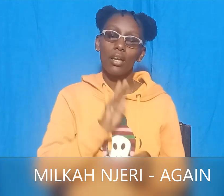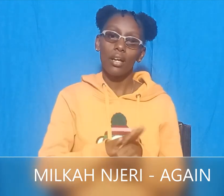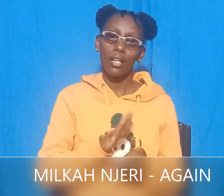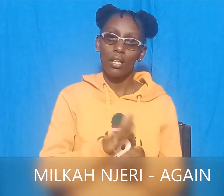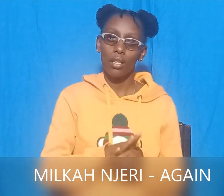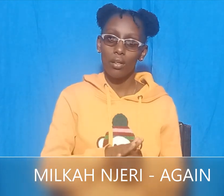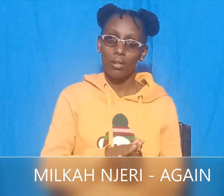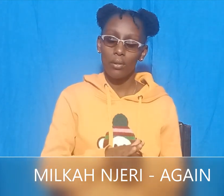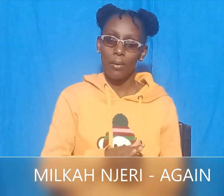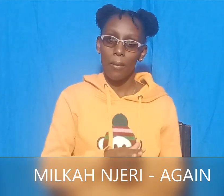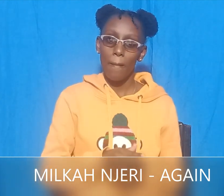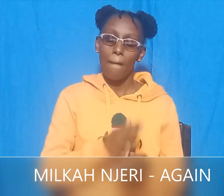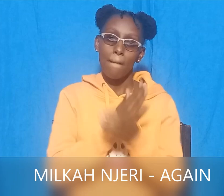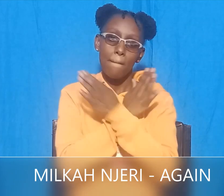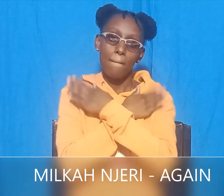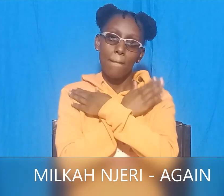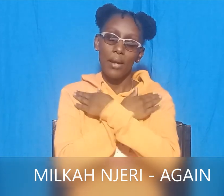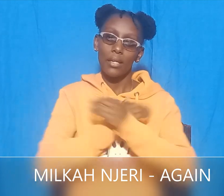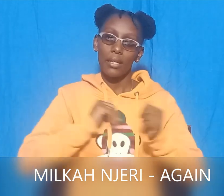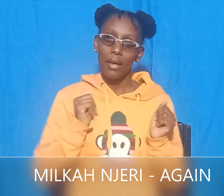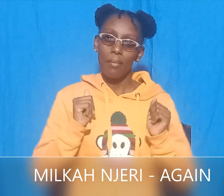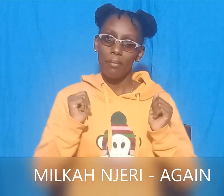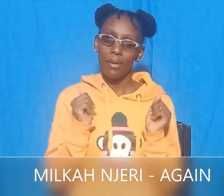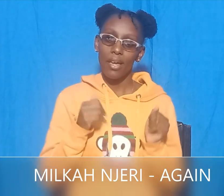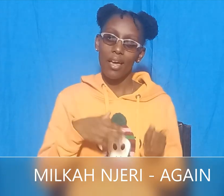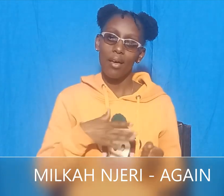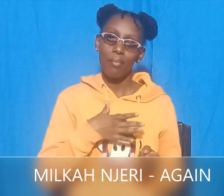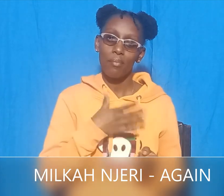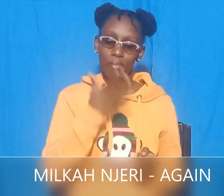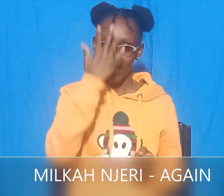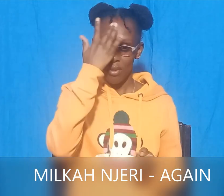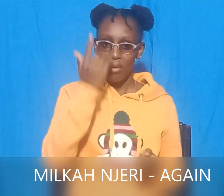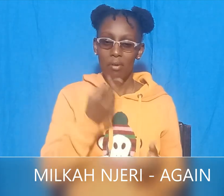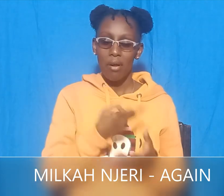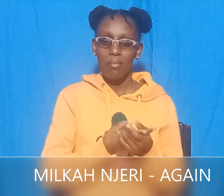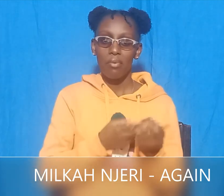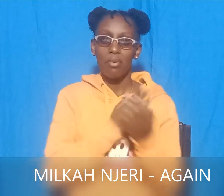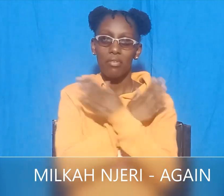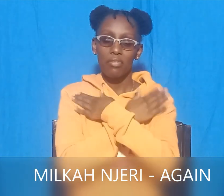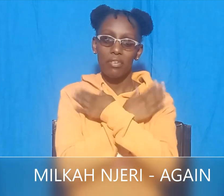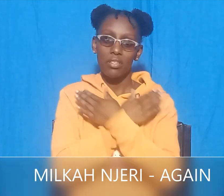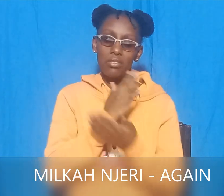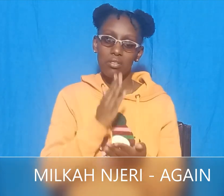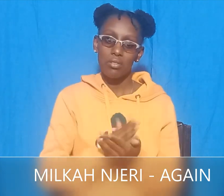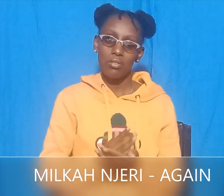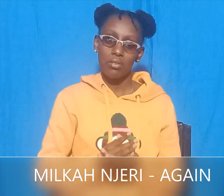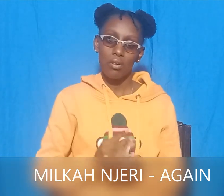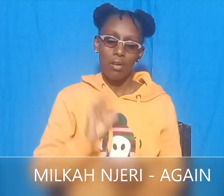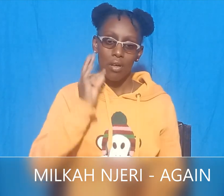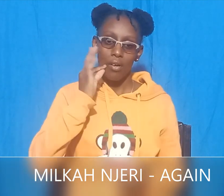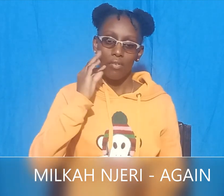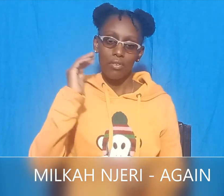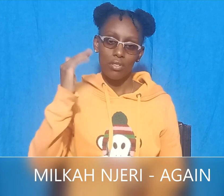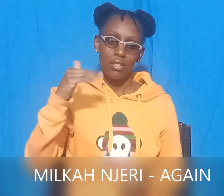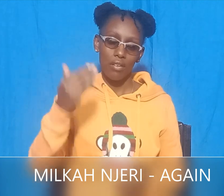monkey was happy to be a friend of the crocodile and threw fruit into the ocean every morning.